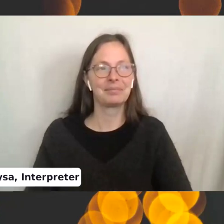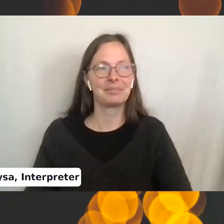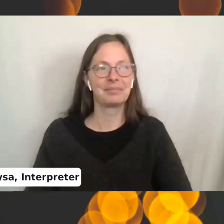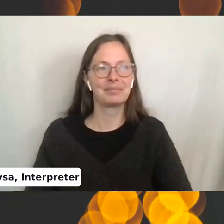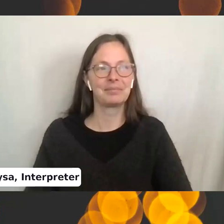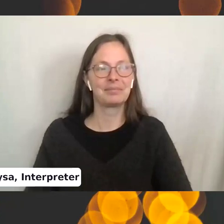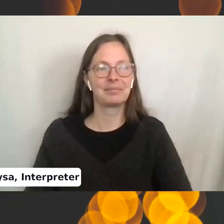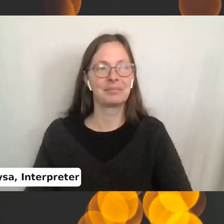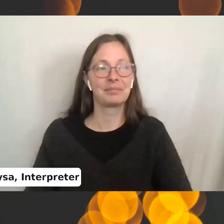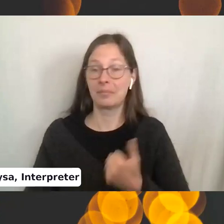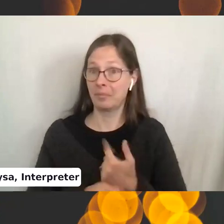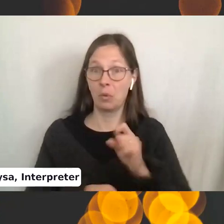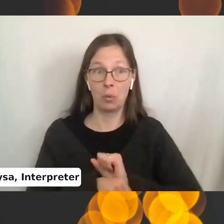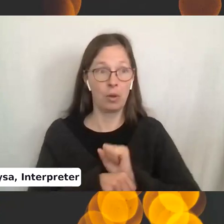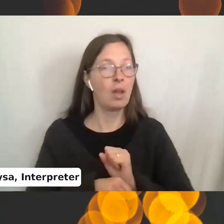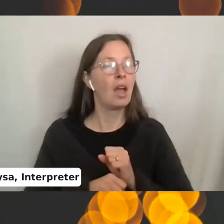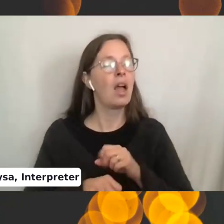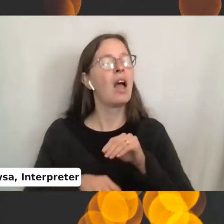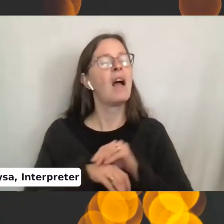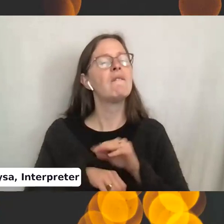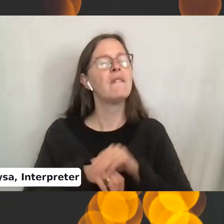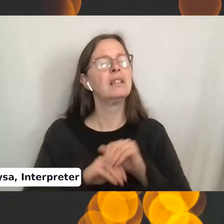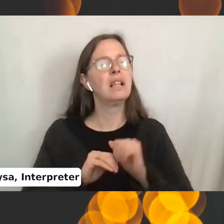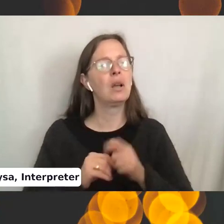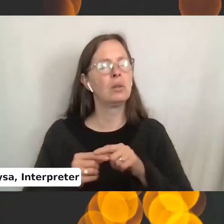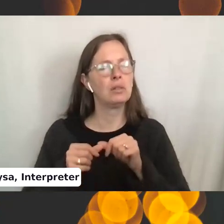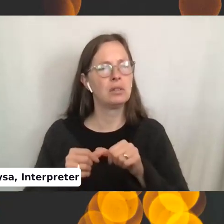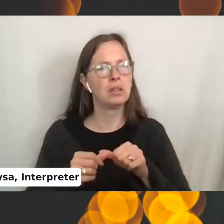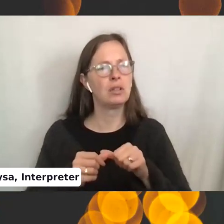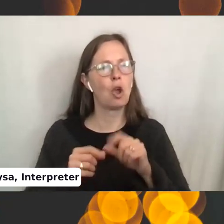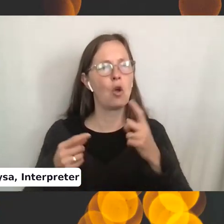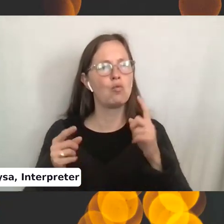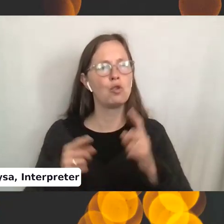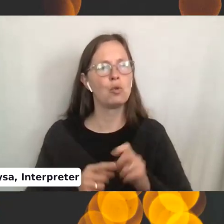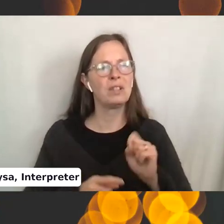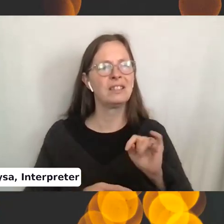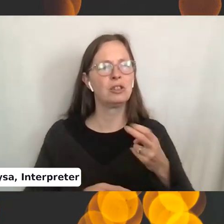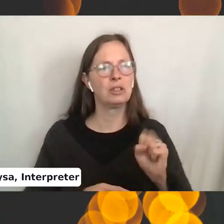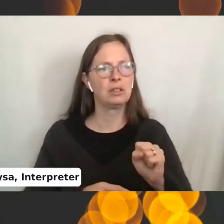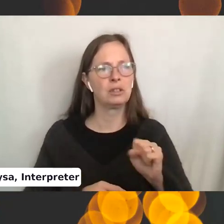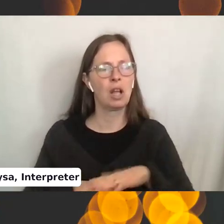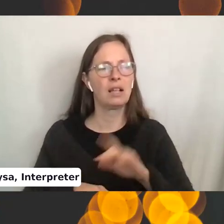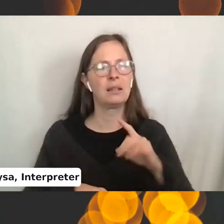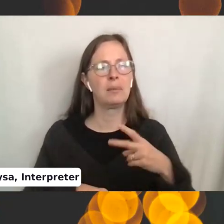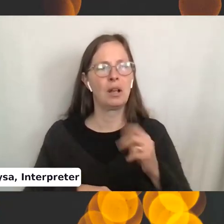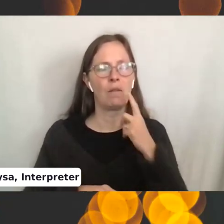Is everyone working away? I'm advising how to keep track when reducing stitches on double pointed needles for decreasing every other row.